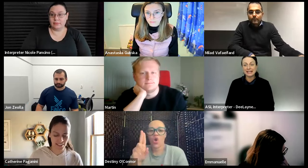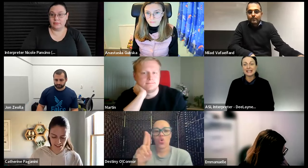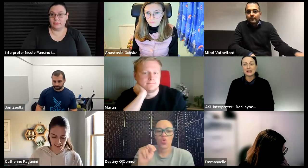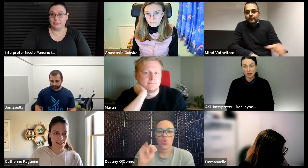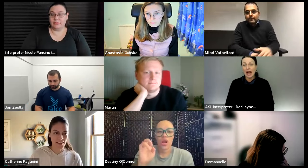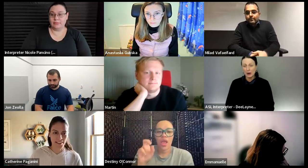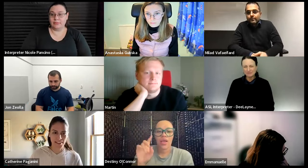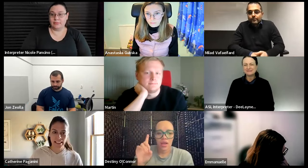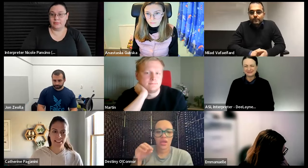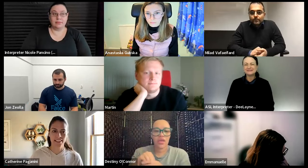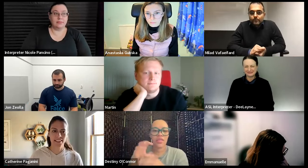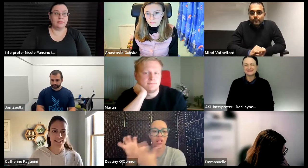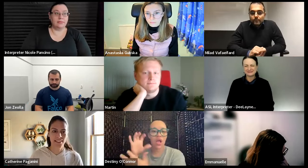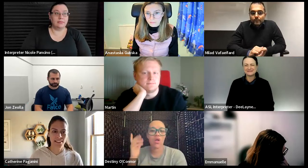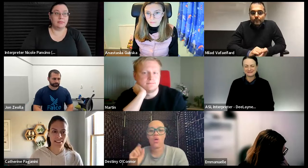united in the cloud